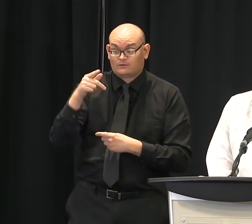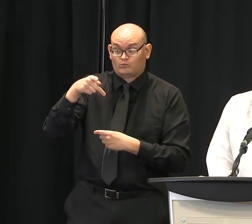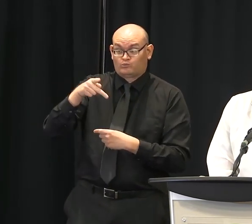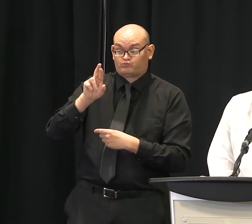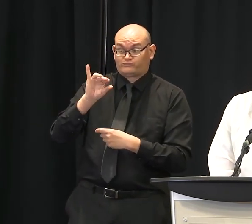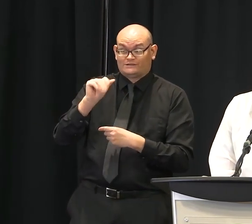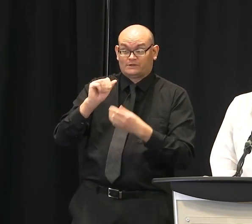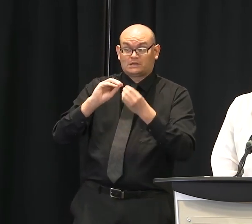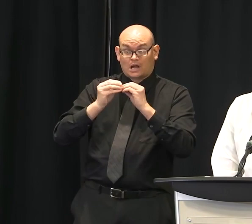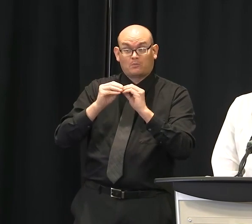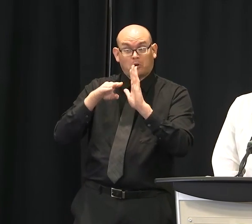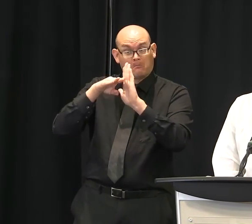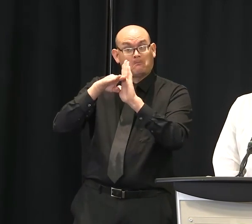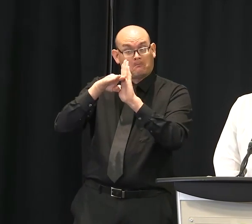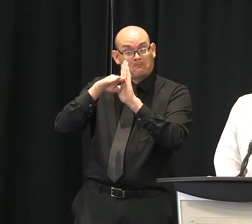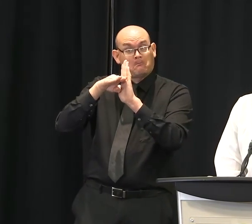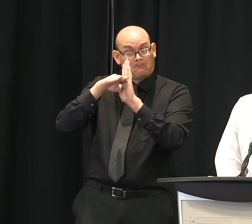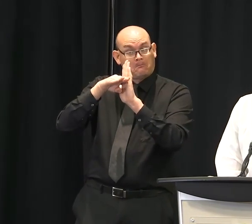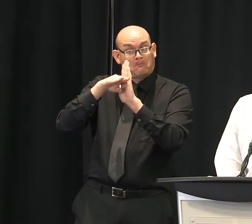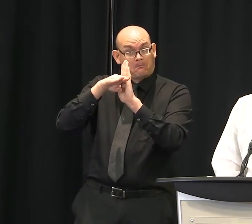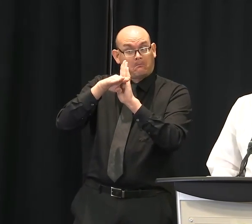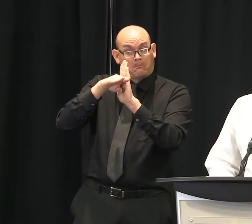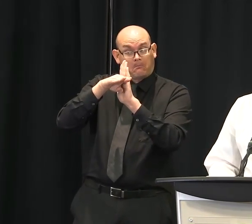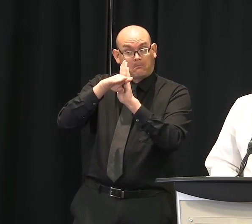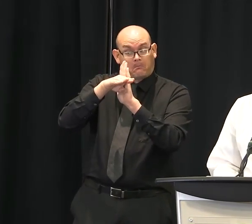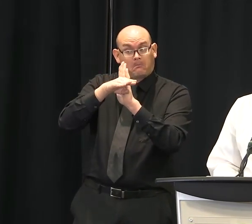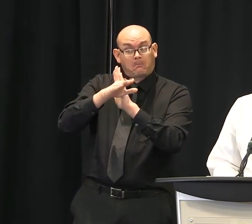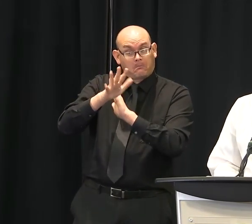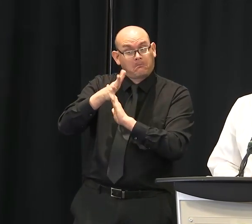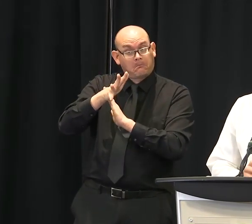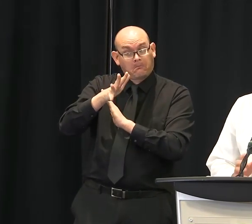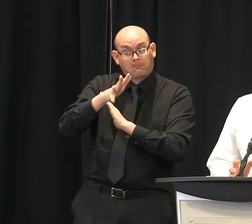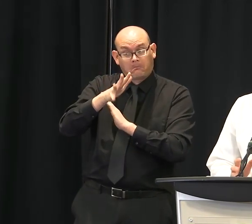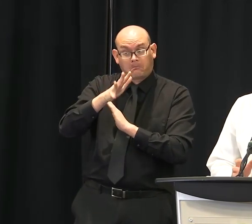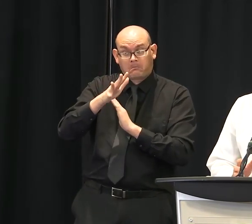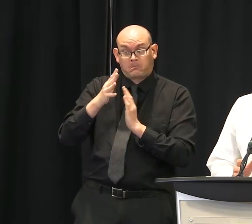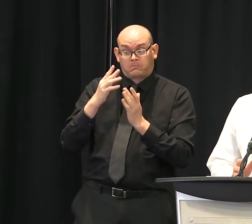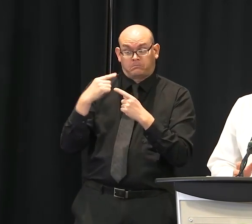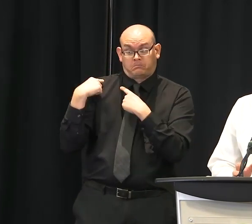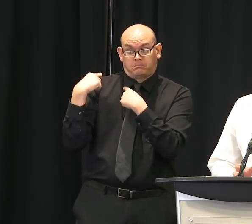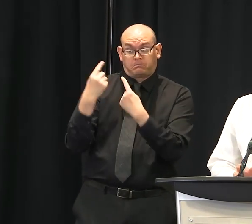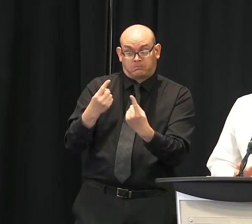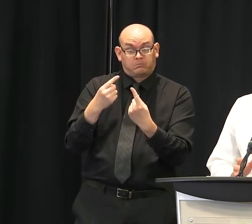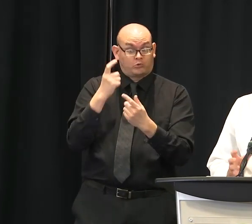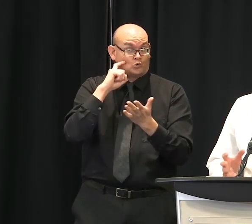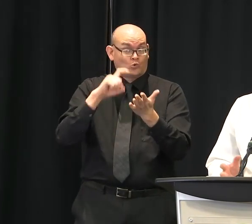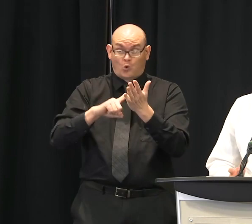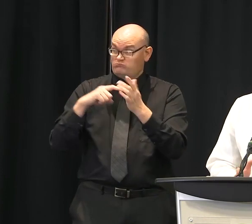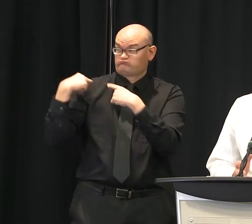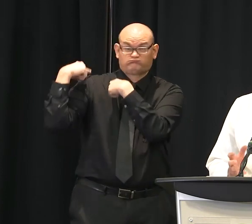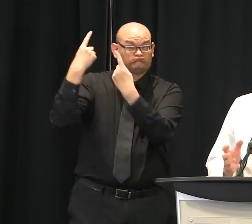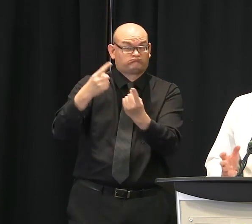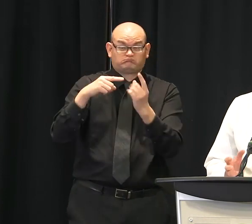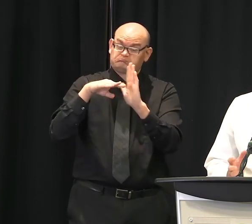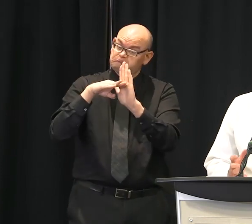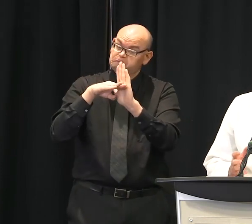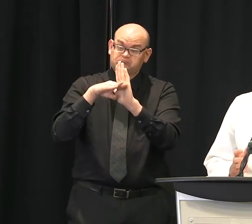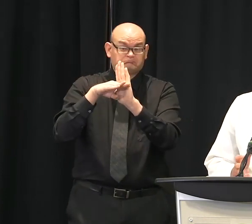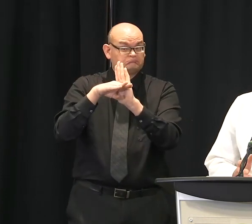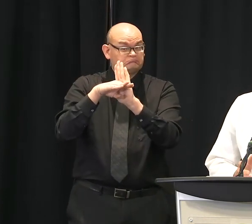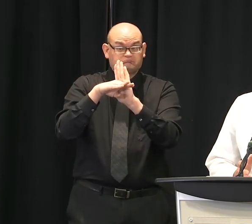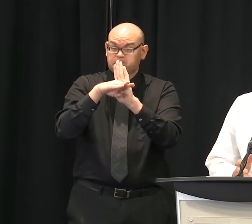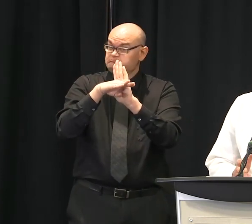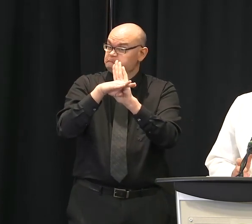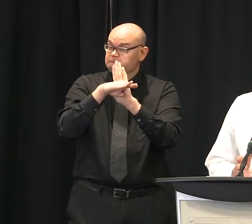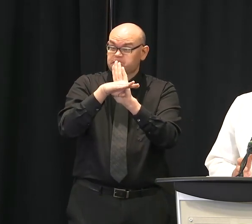stable. Again, this is the third week where our numbers are fairly flat, meaning, you know, we certainly have day-to-day